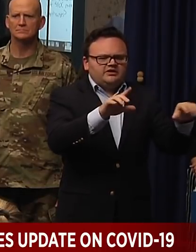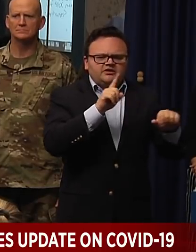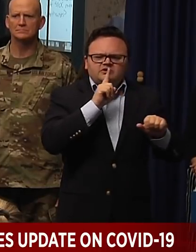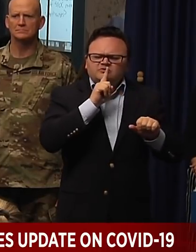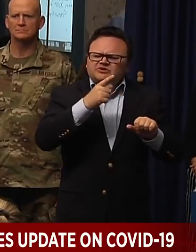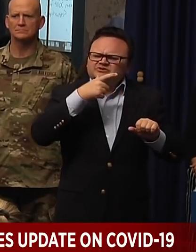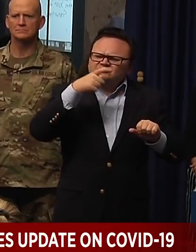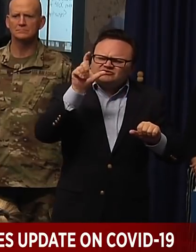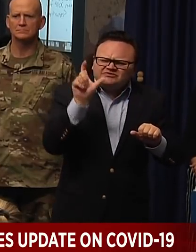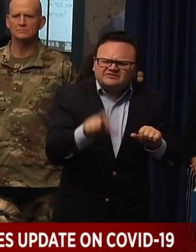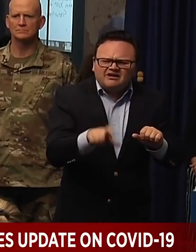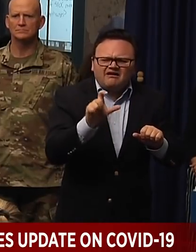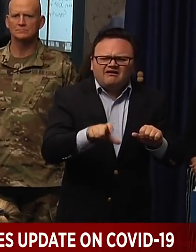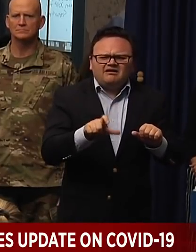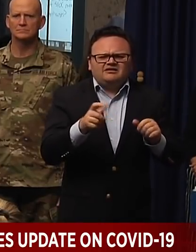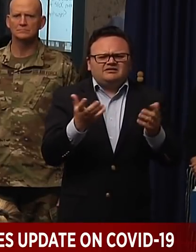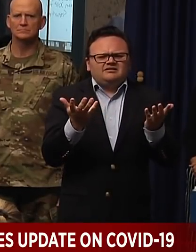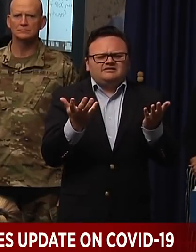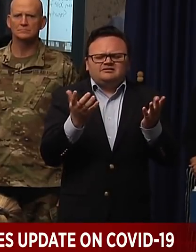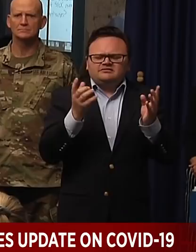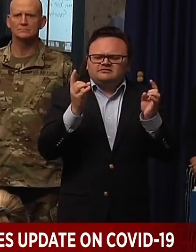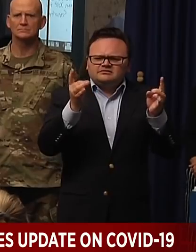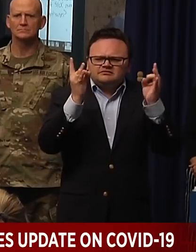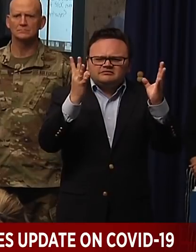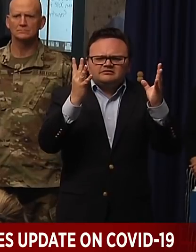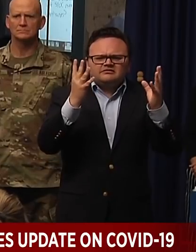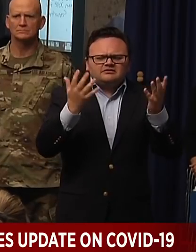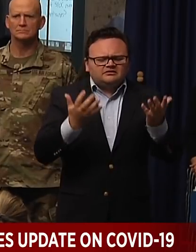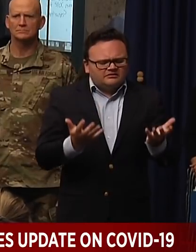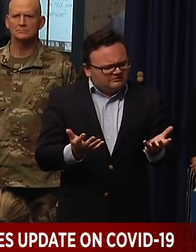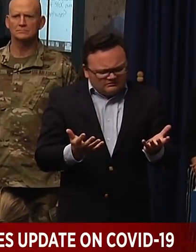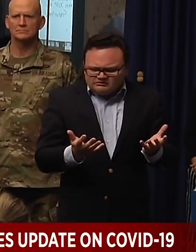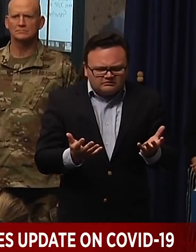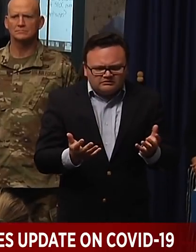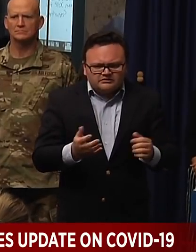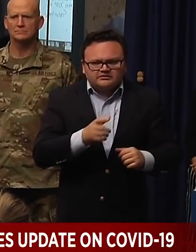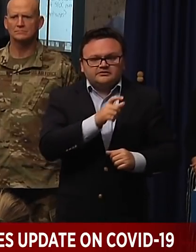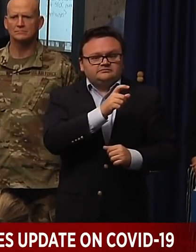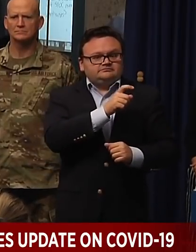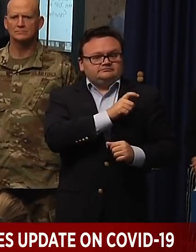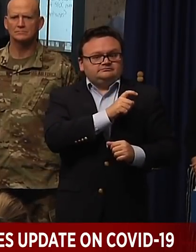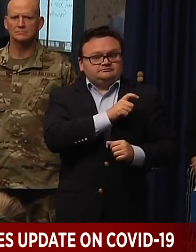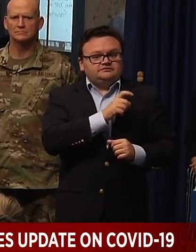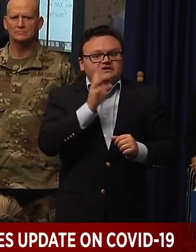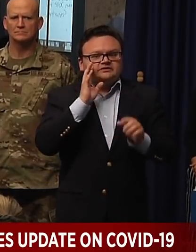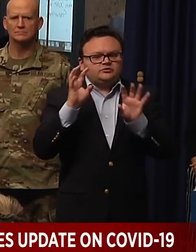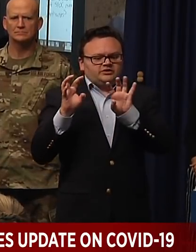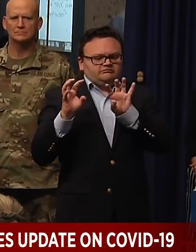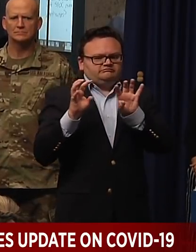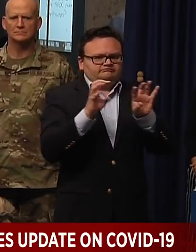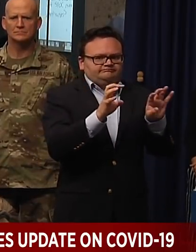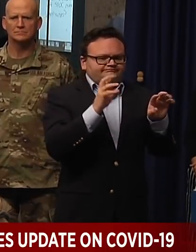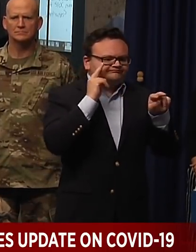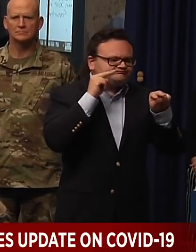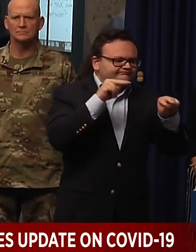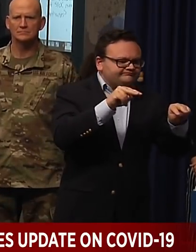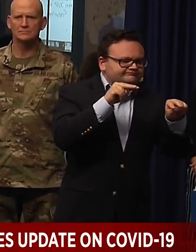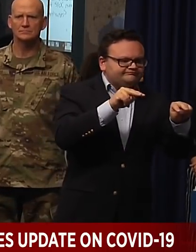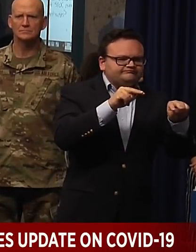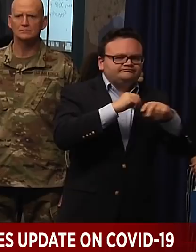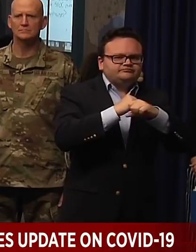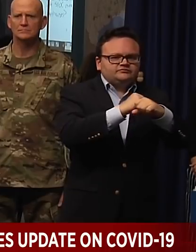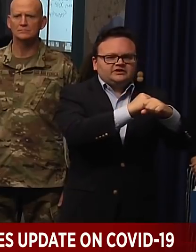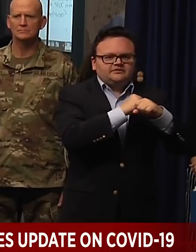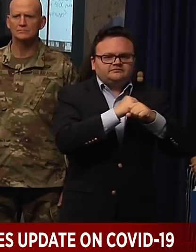supposed to do. And so law enforcement will be there to help monitor the situation. We've requested the CDC